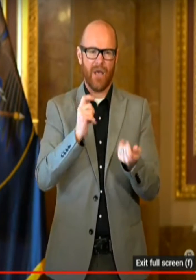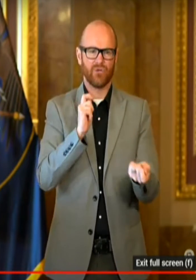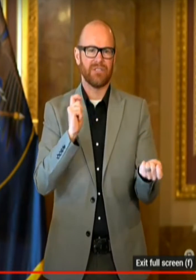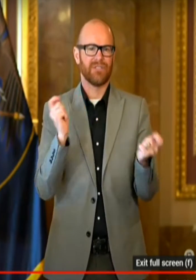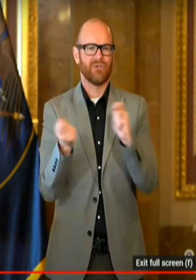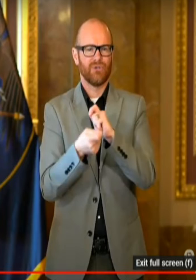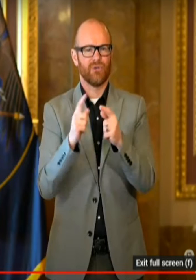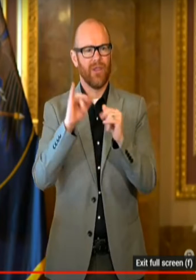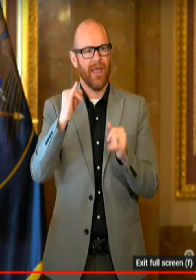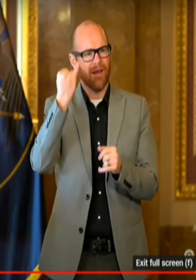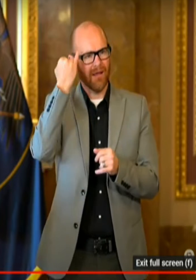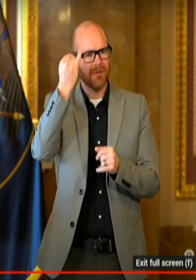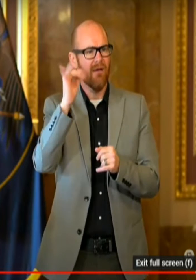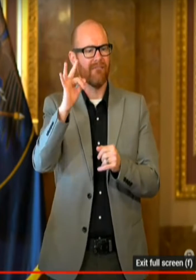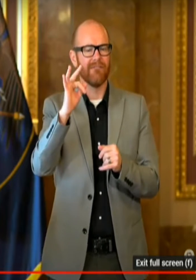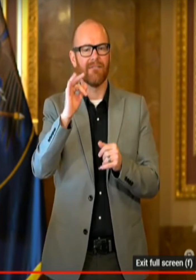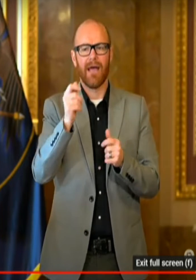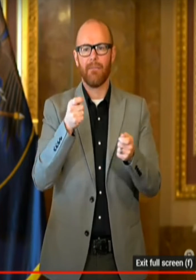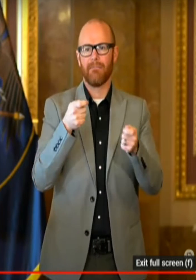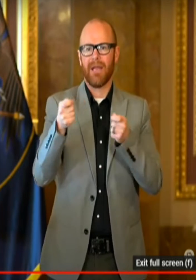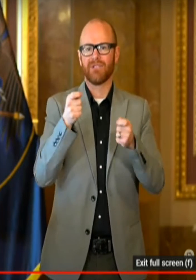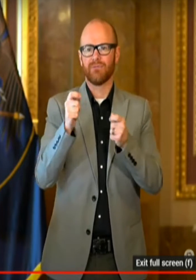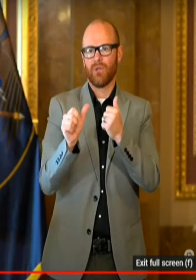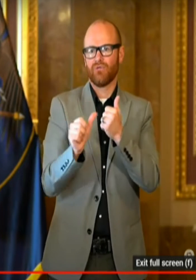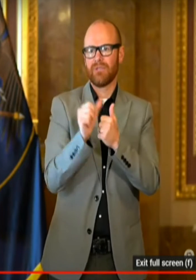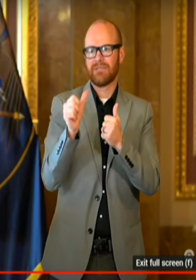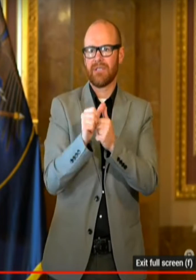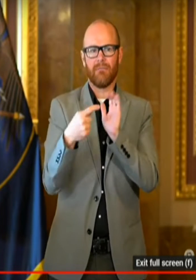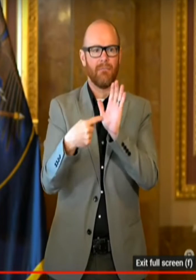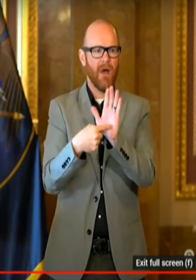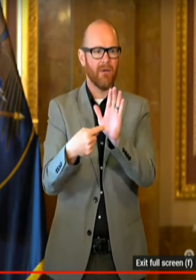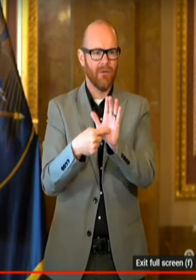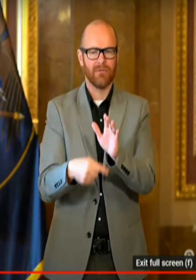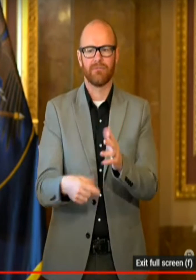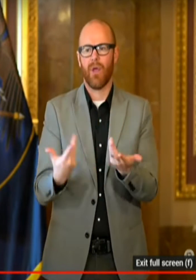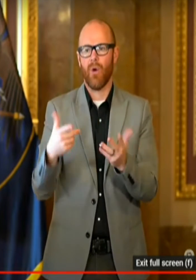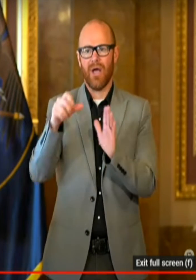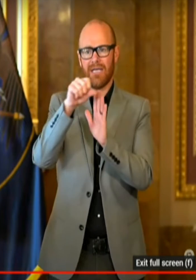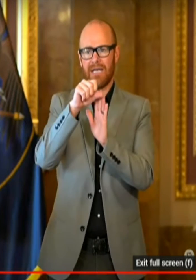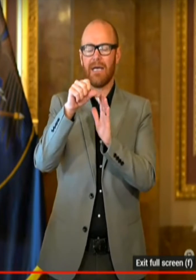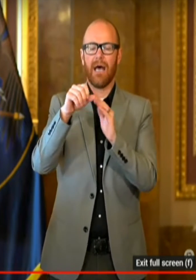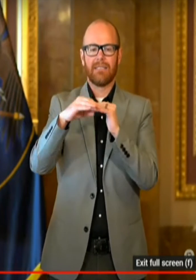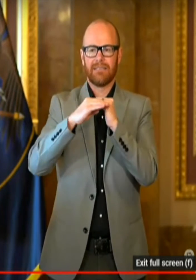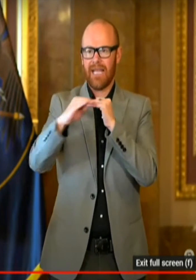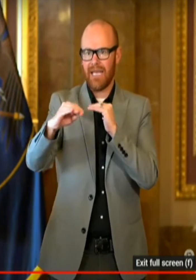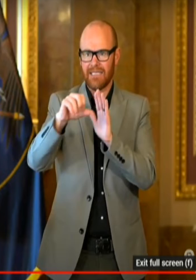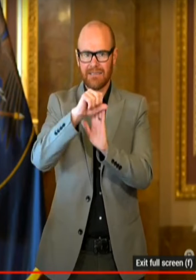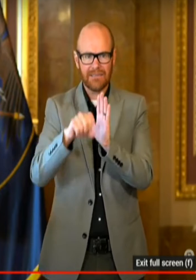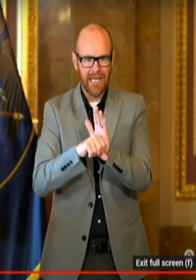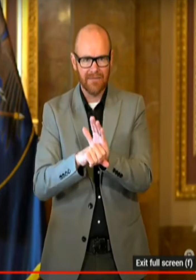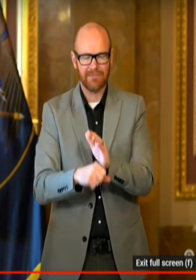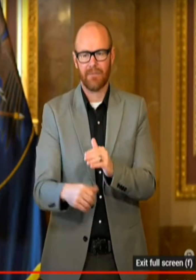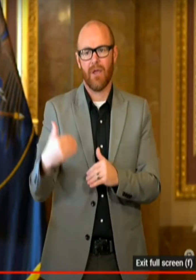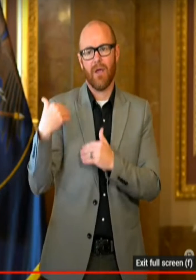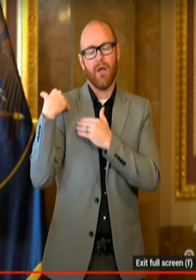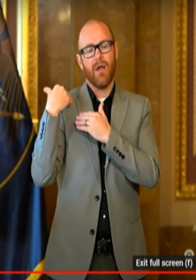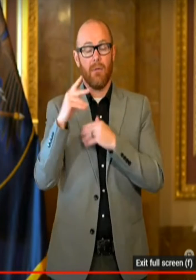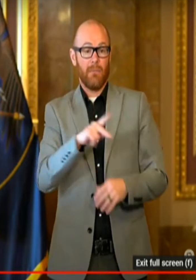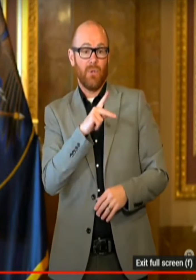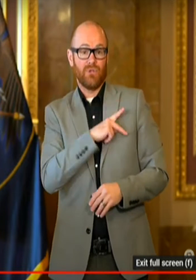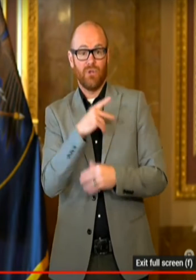of a manageable risk model, a steady state, a personal risk and responsibility model,